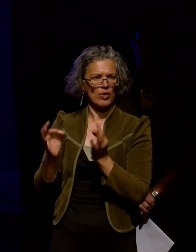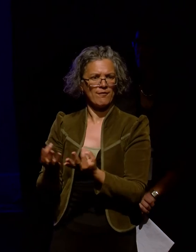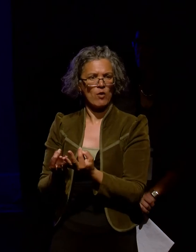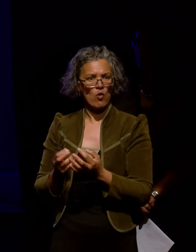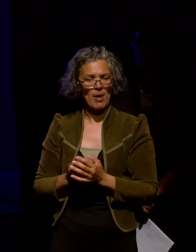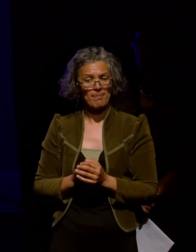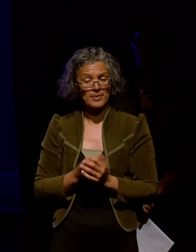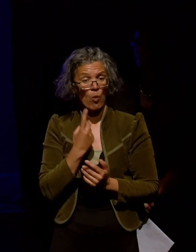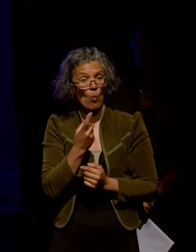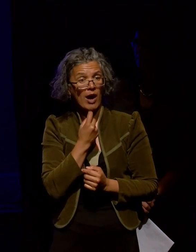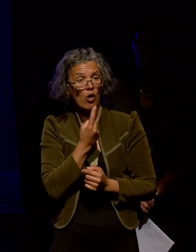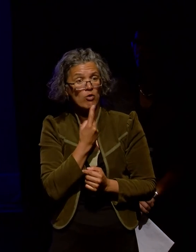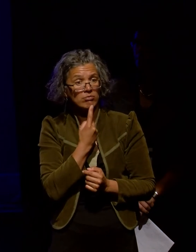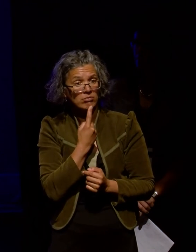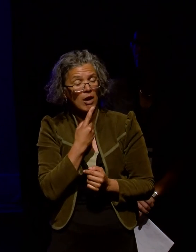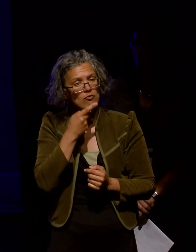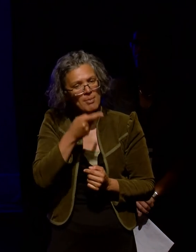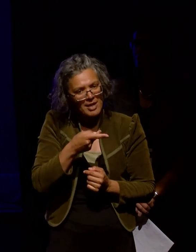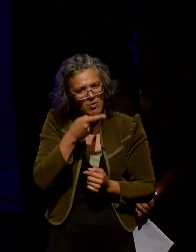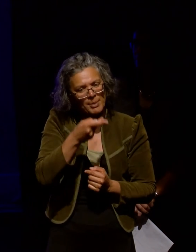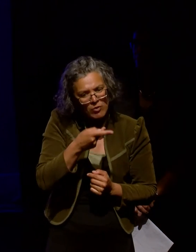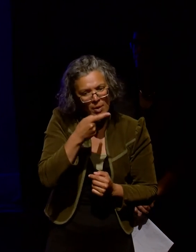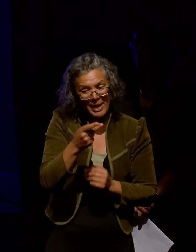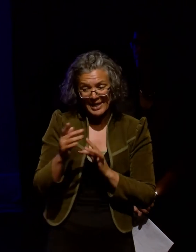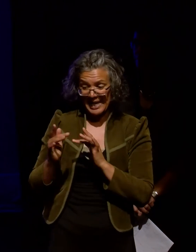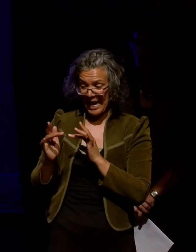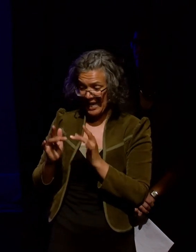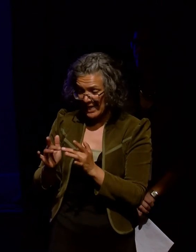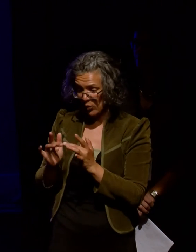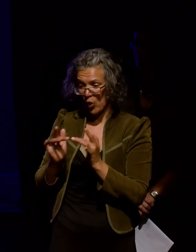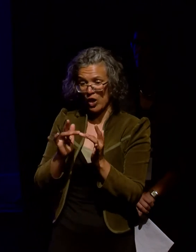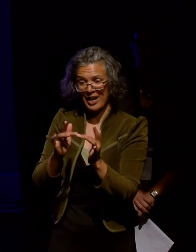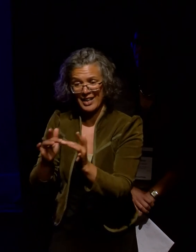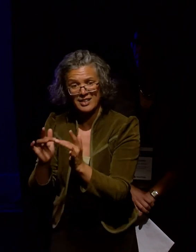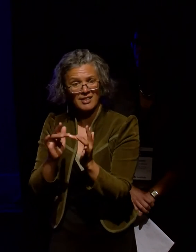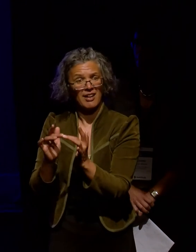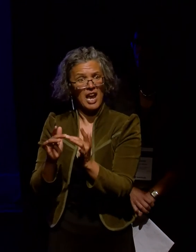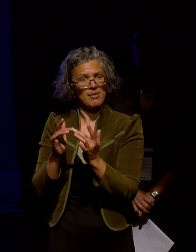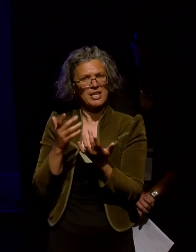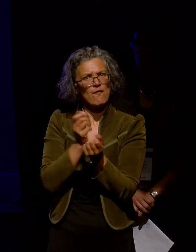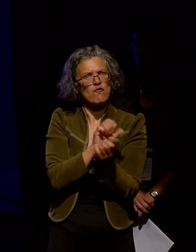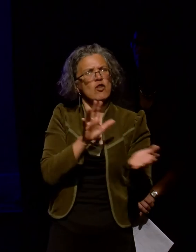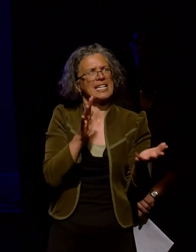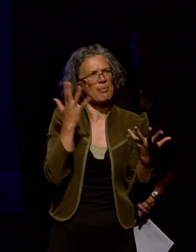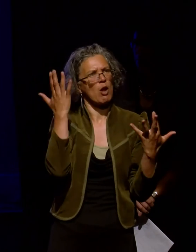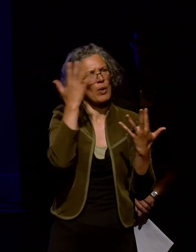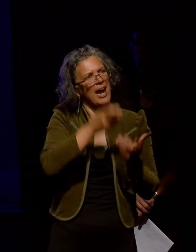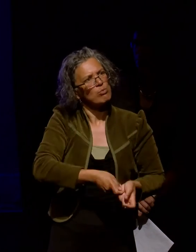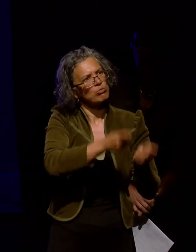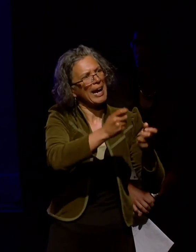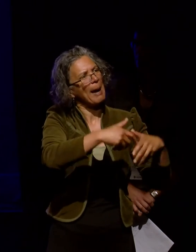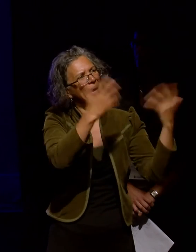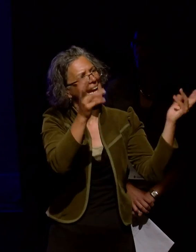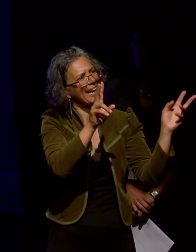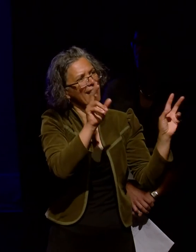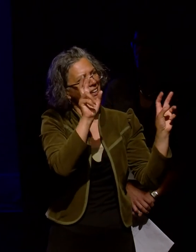repeatedly made is that although the network and the networking and the freedom to think about any idea of common concern